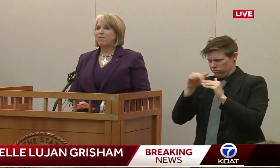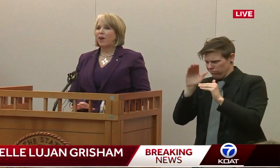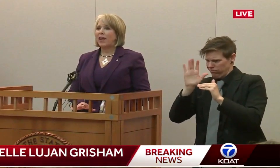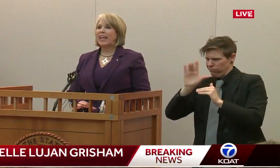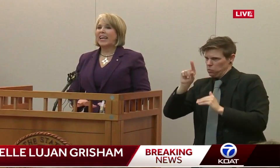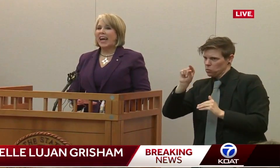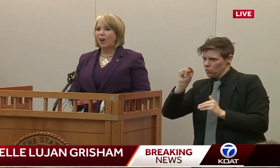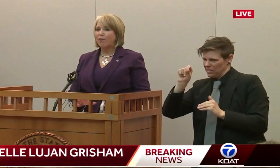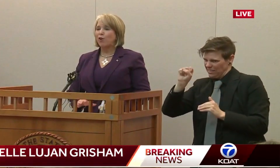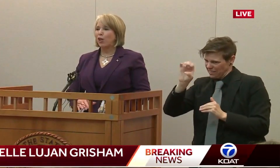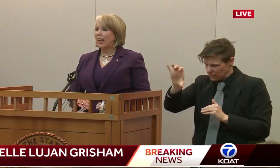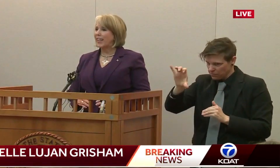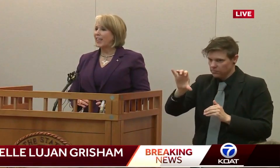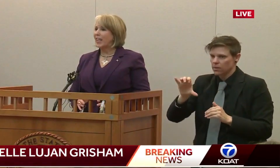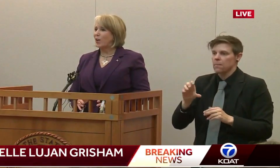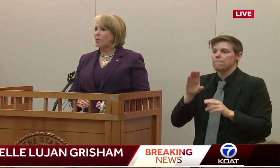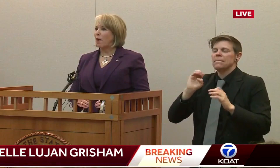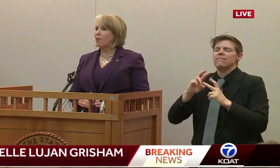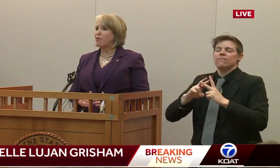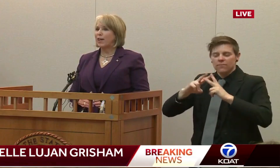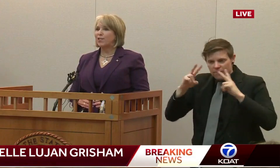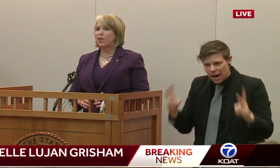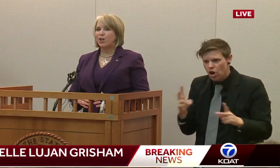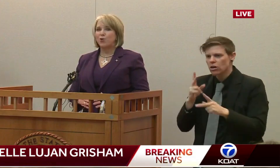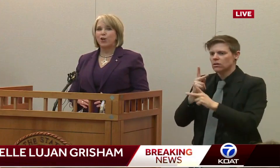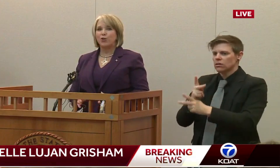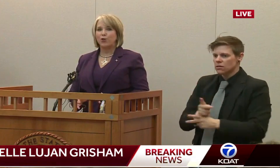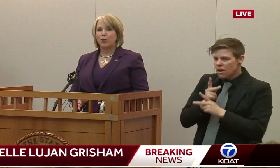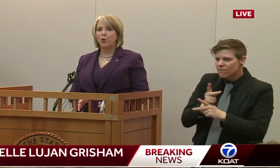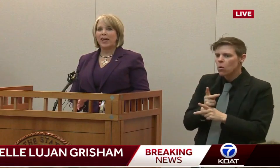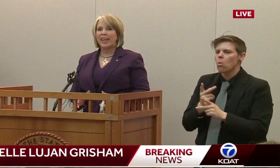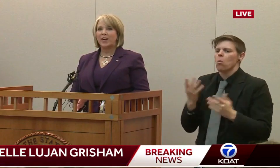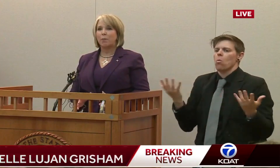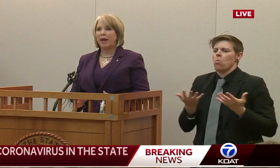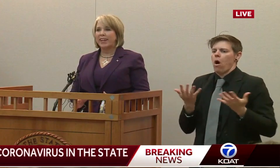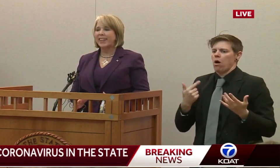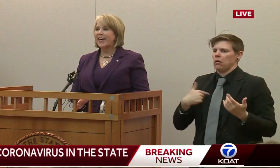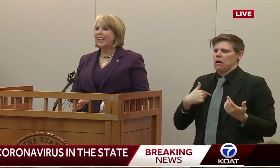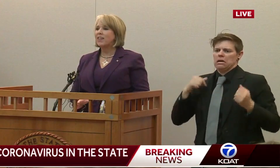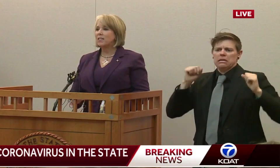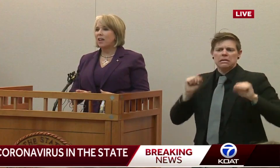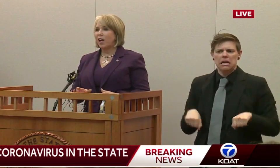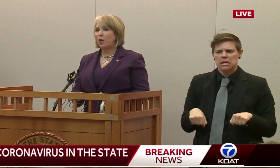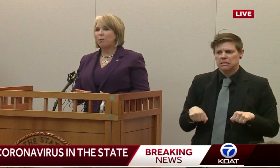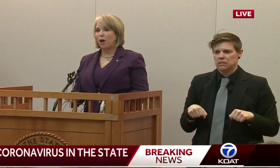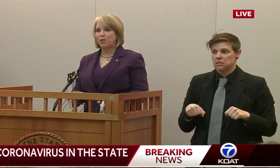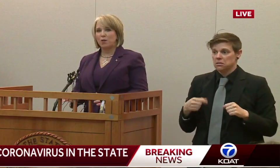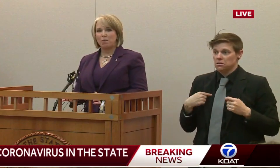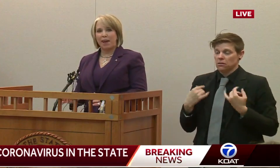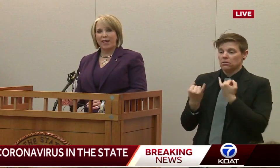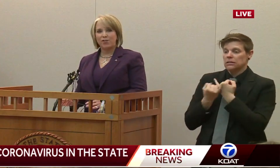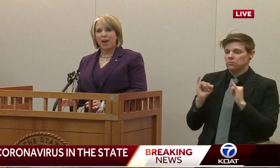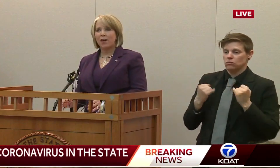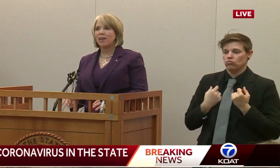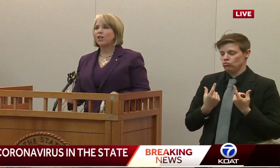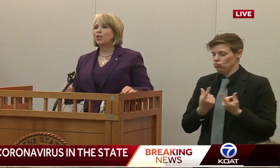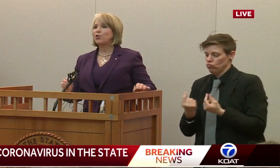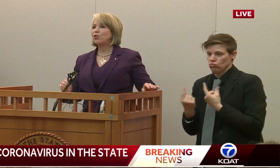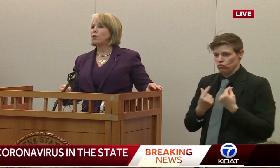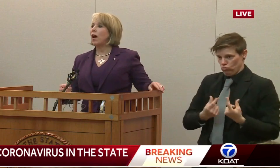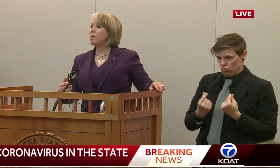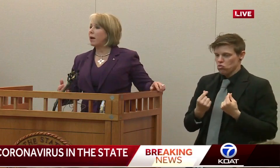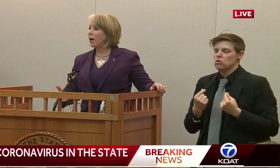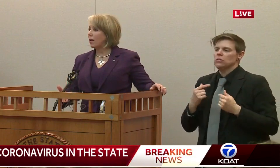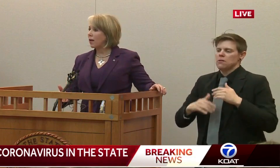Be very careful and clear about the things that you can do independently to help us manage that.